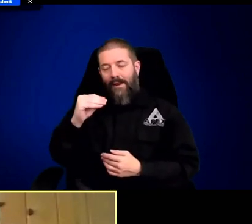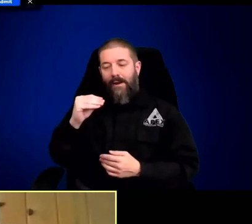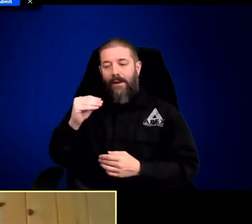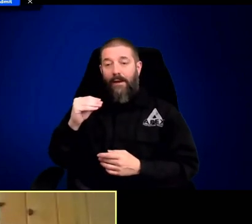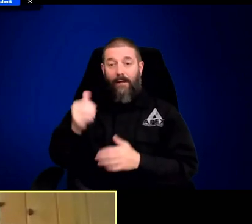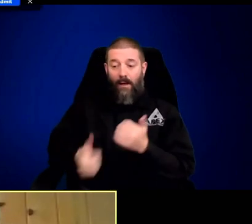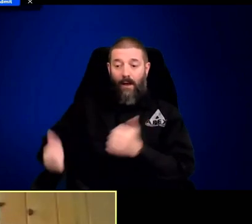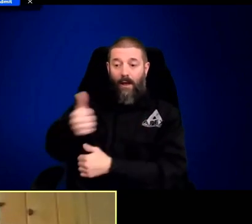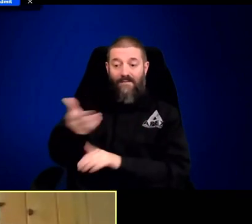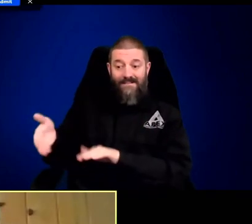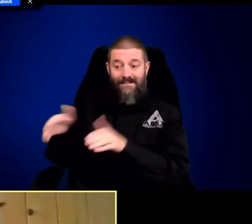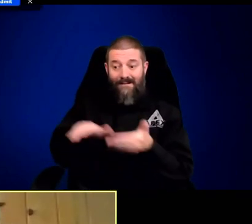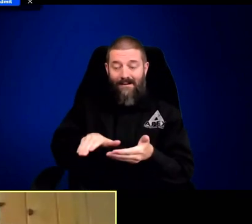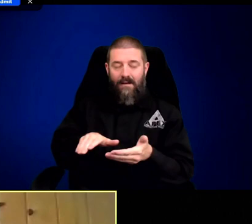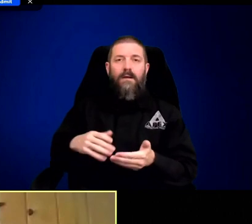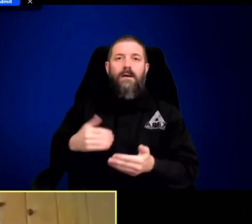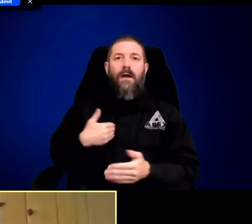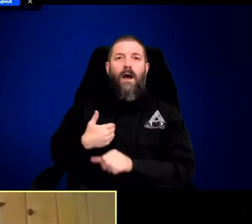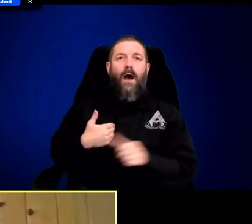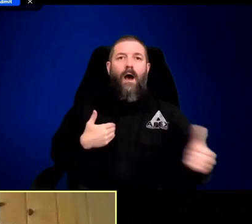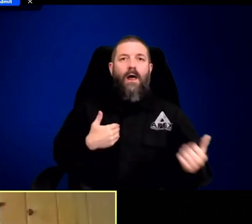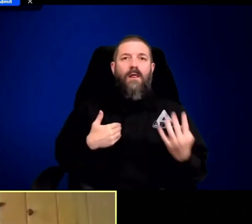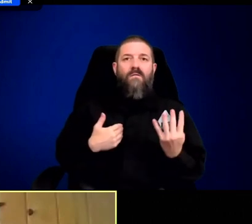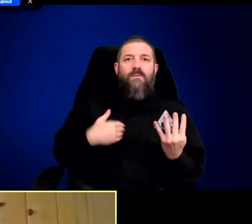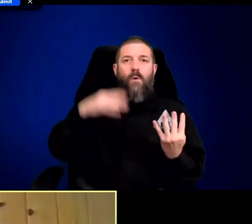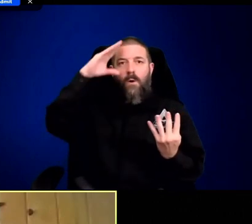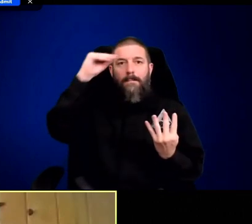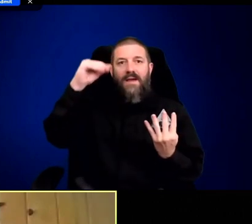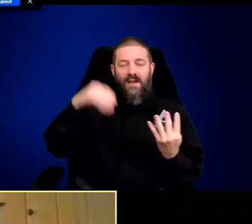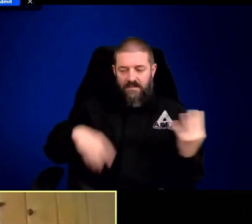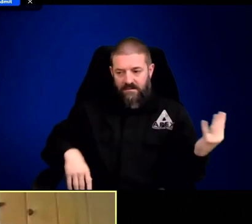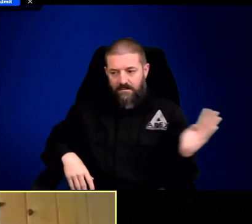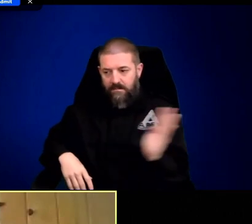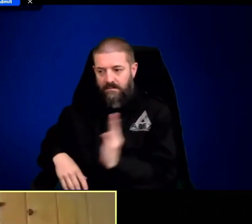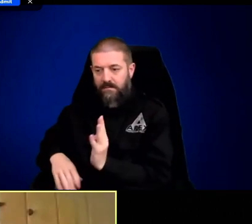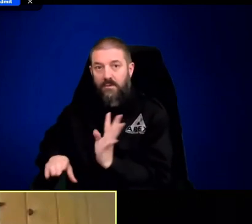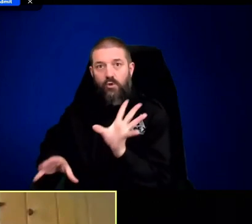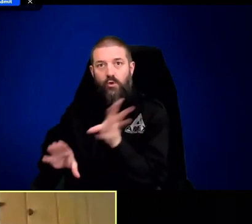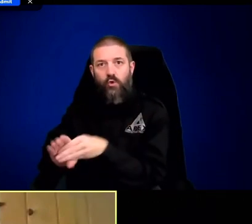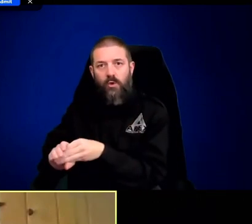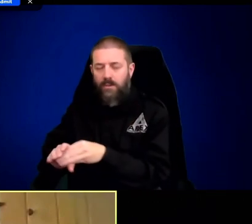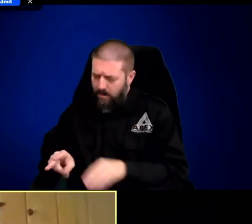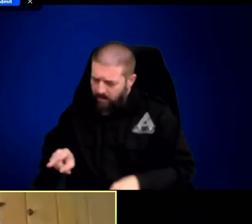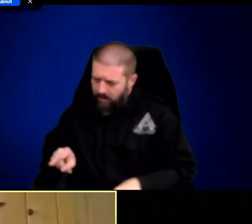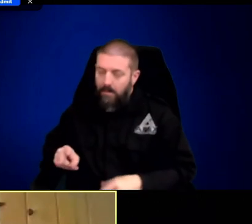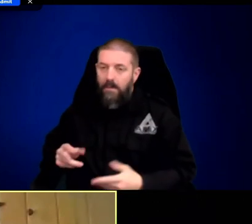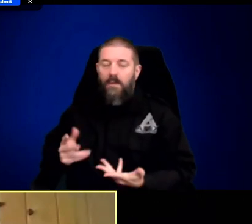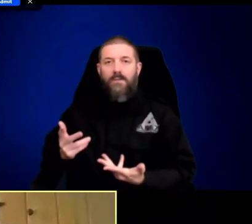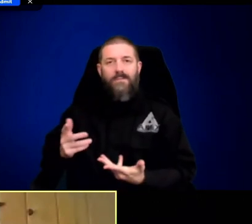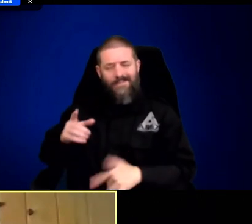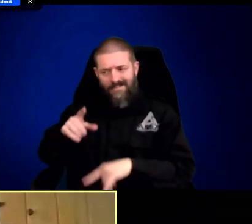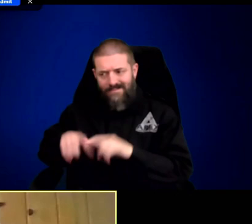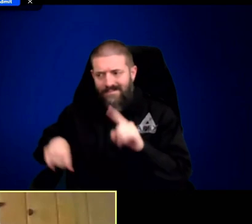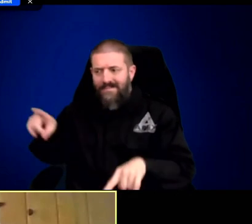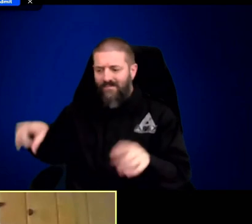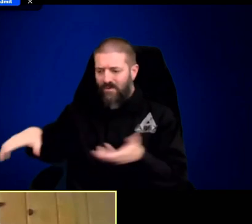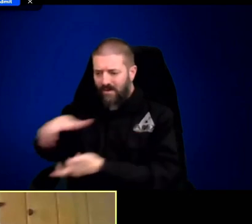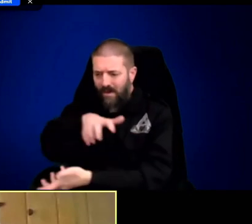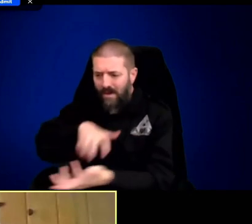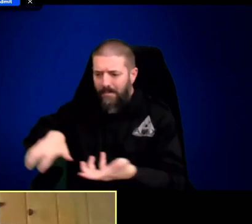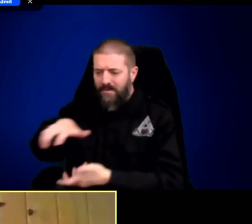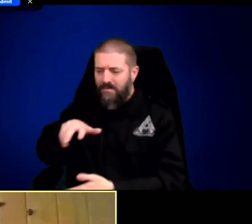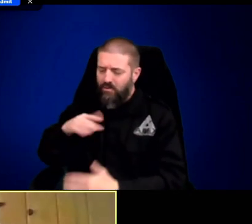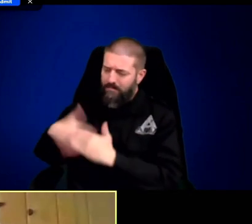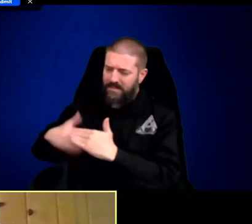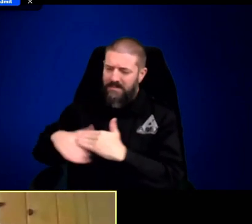four adult males joined it at the same time after the previous alpha male had died. And they were unrelated to